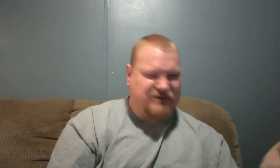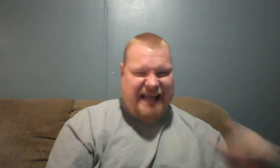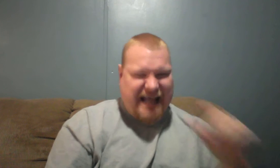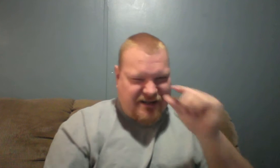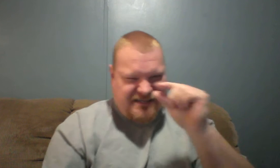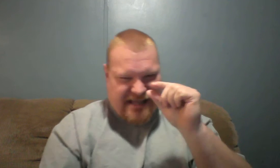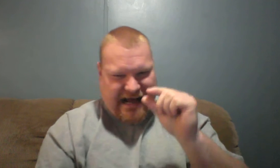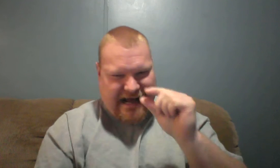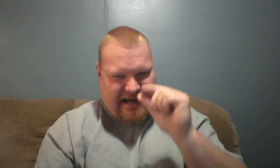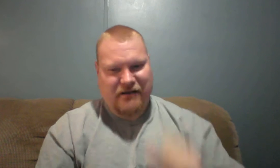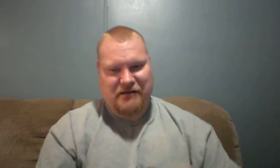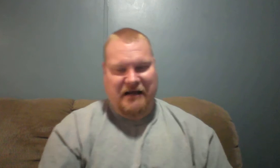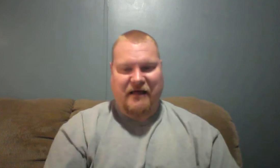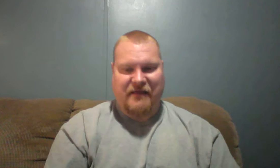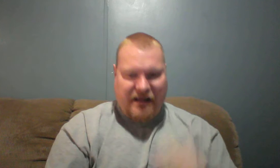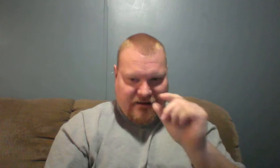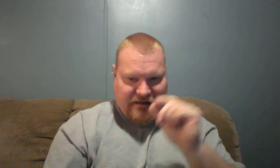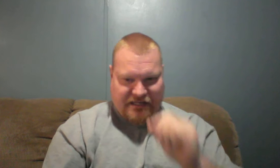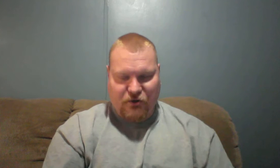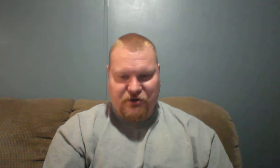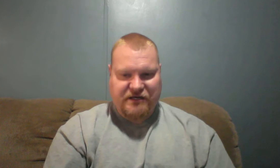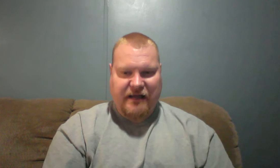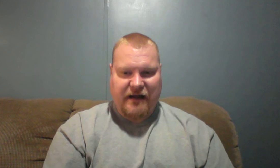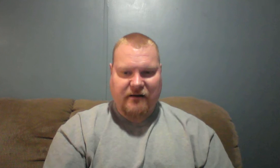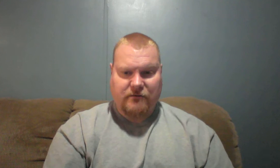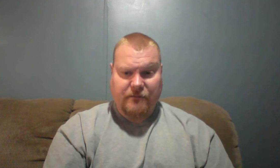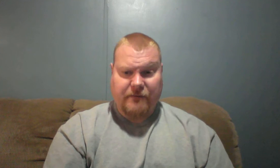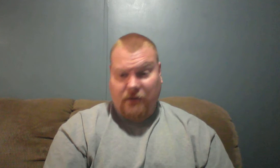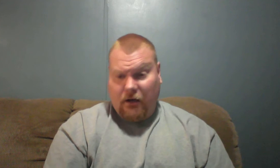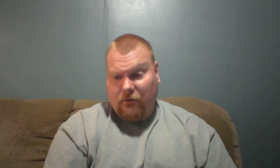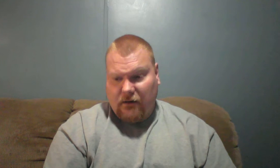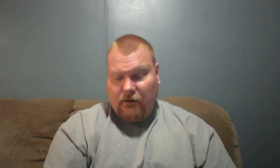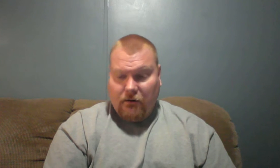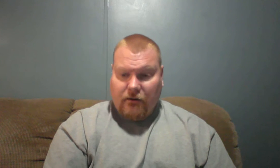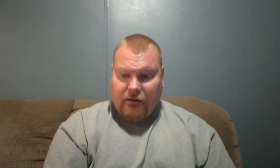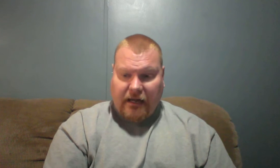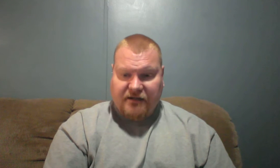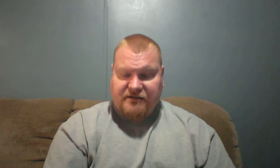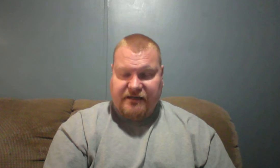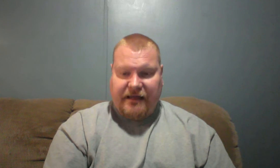see how sly, how that gets pushed in there, and people, oh, well, yeah, I can see that.